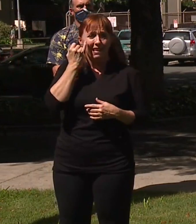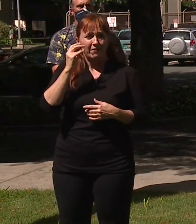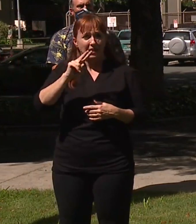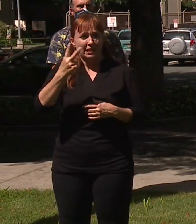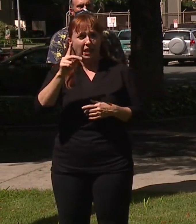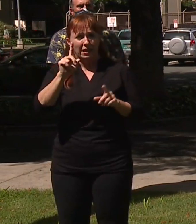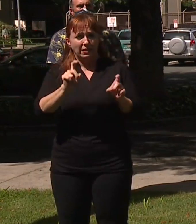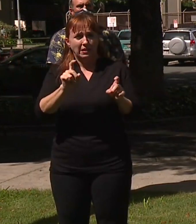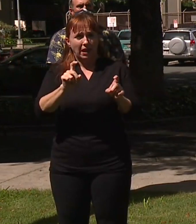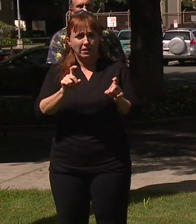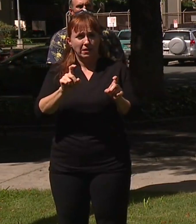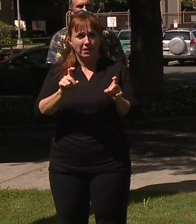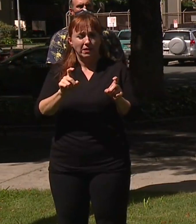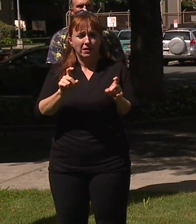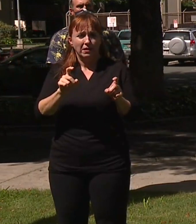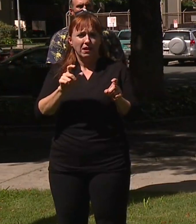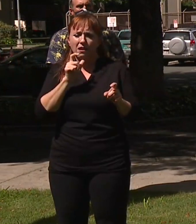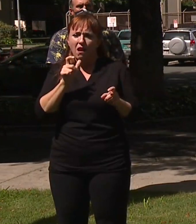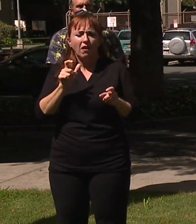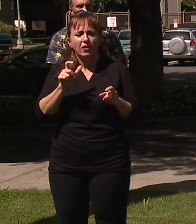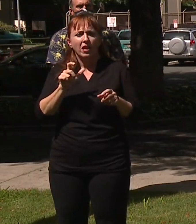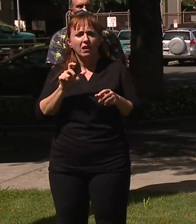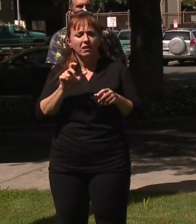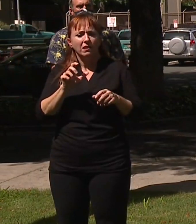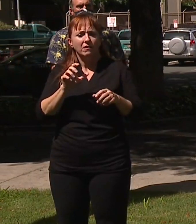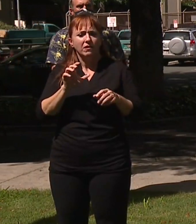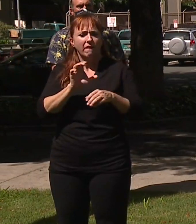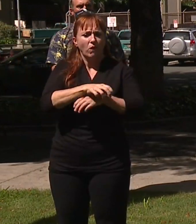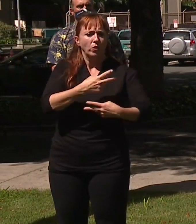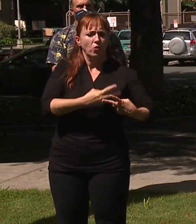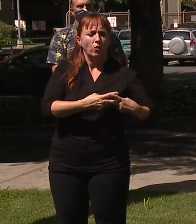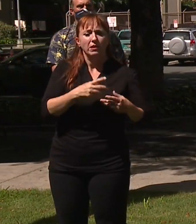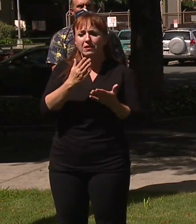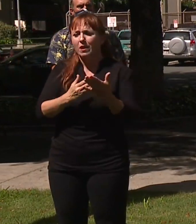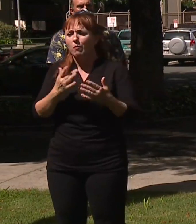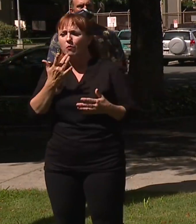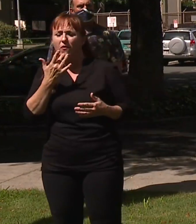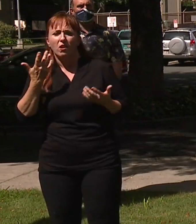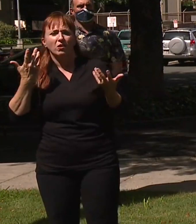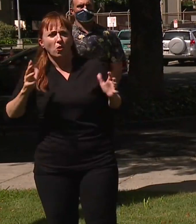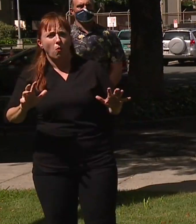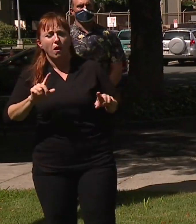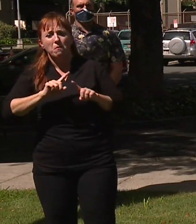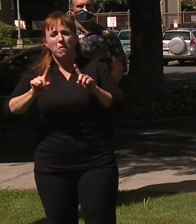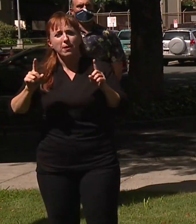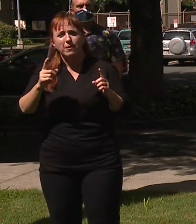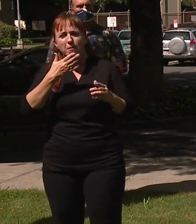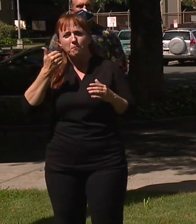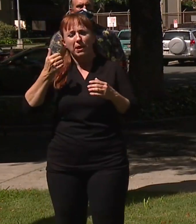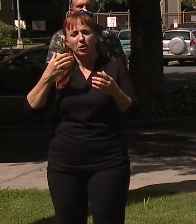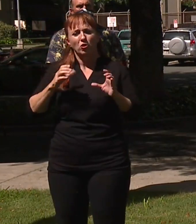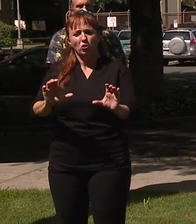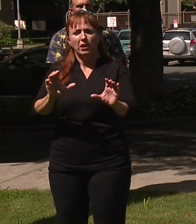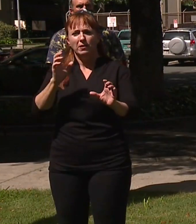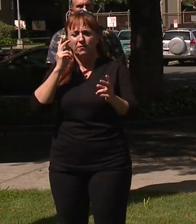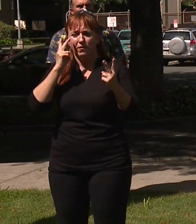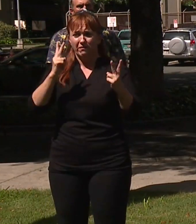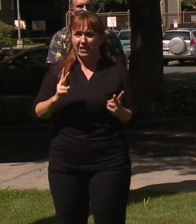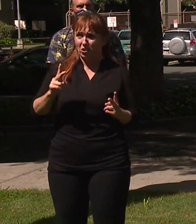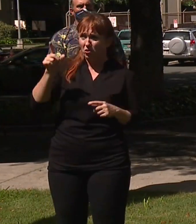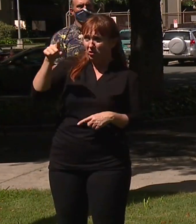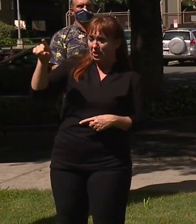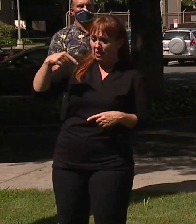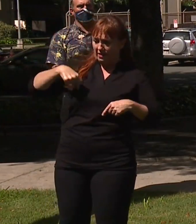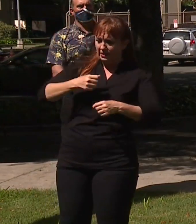it's not back in forced quarantine, some may not want to do it, but I think it ensures the visitors that we're